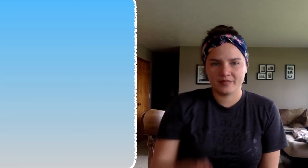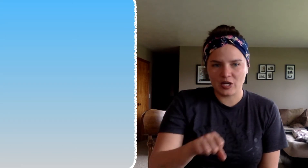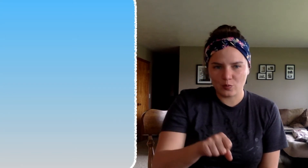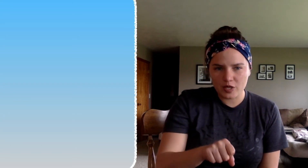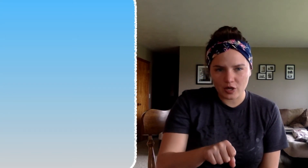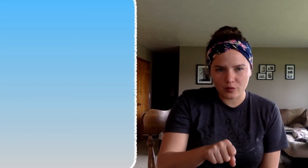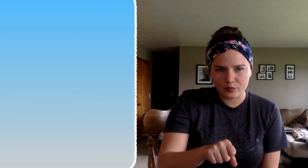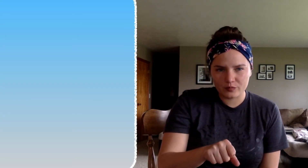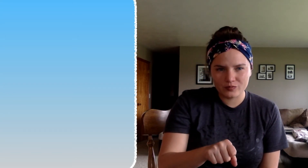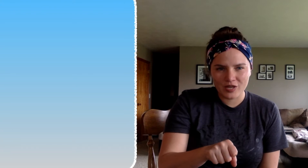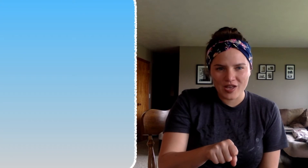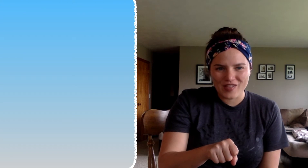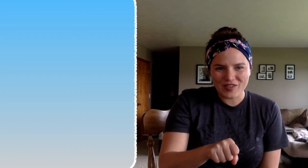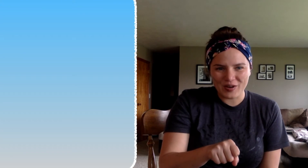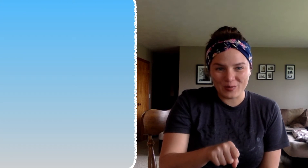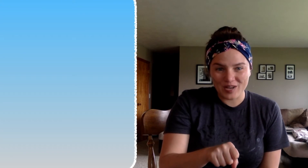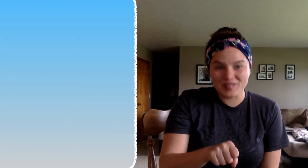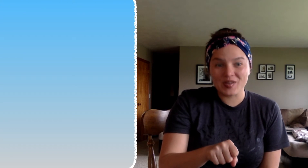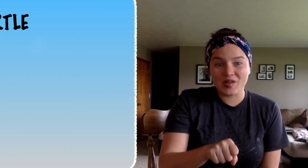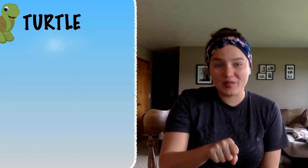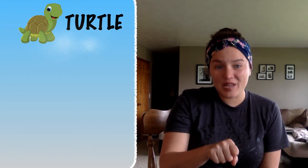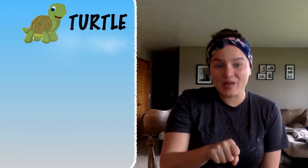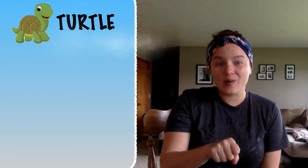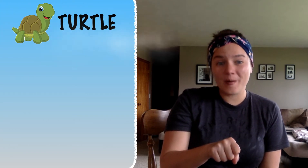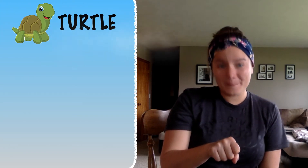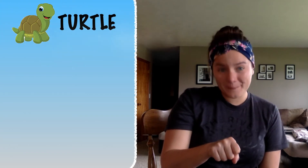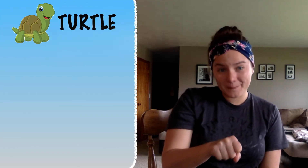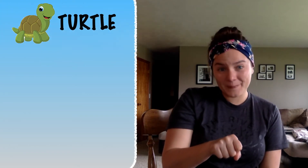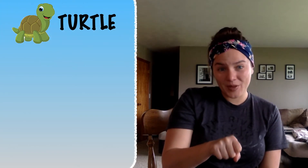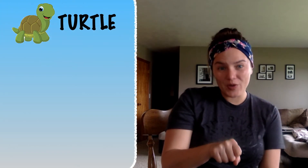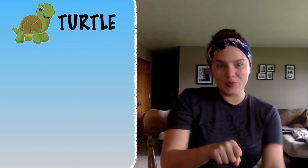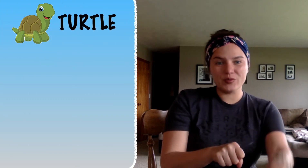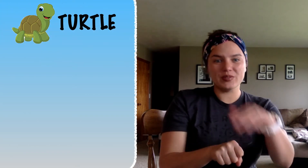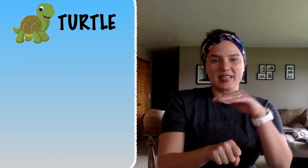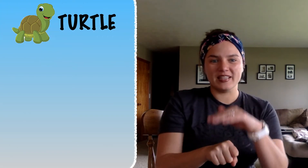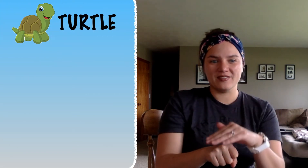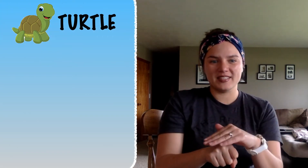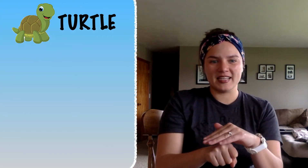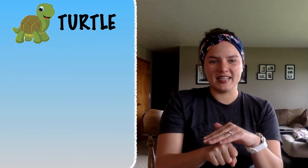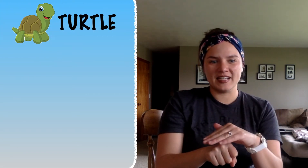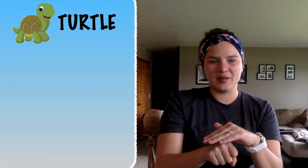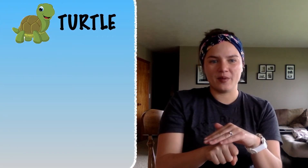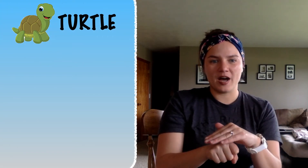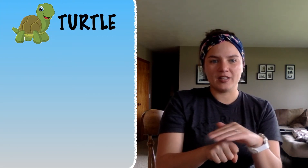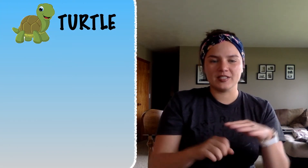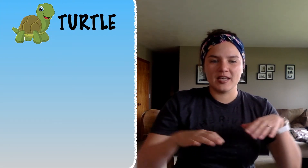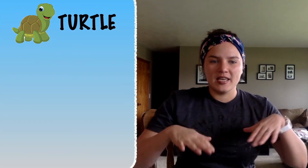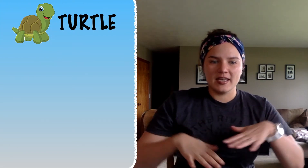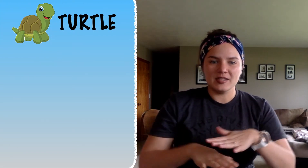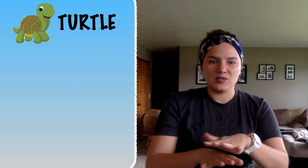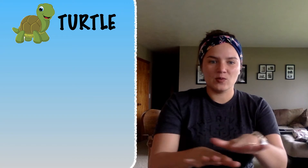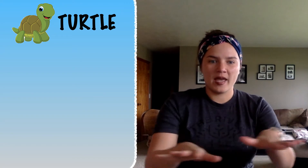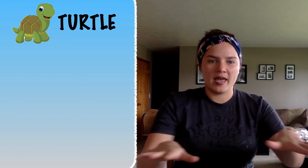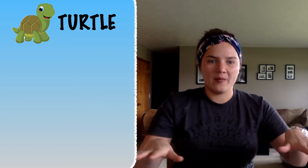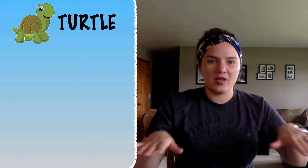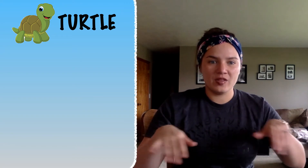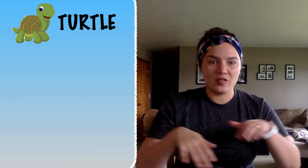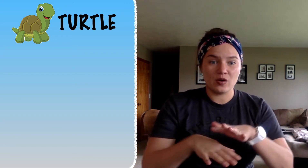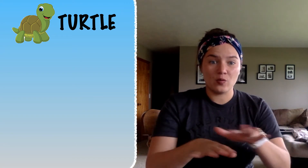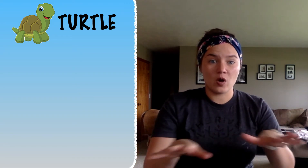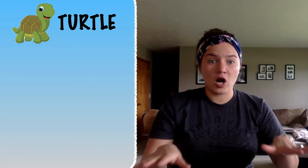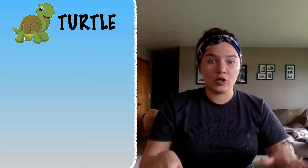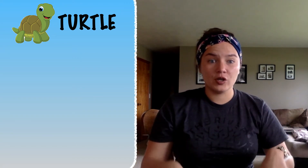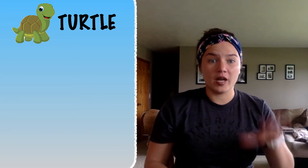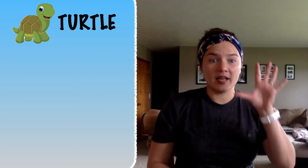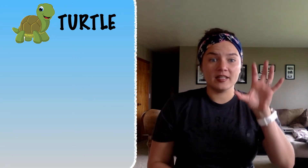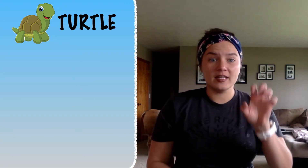Here we go. There was a little who lived in a box. He swam in